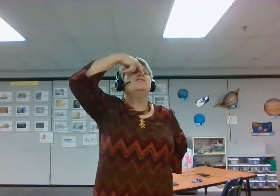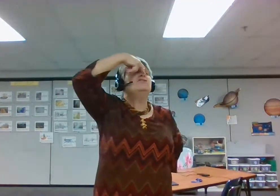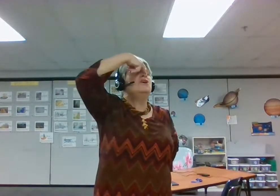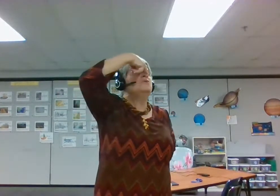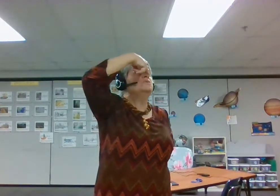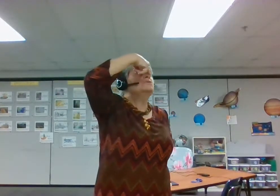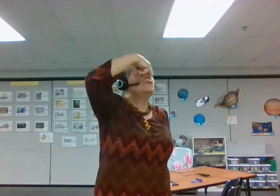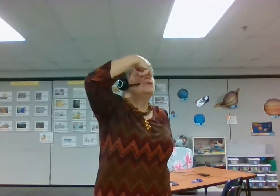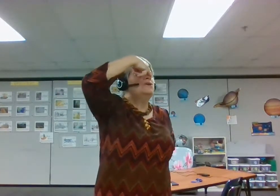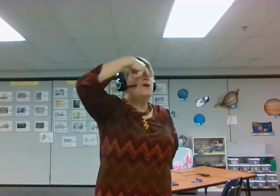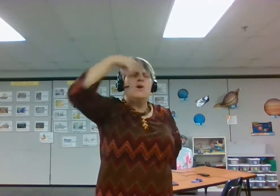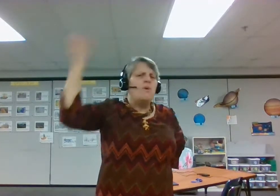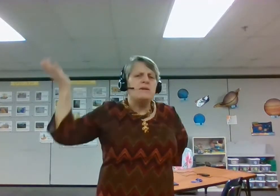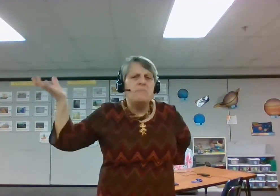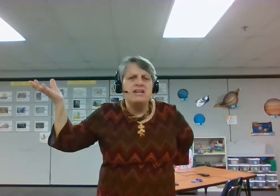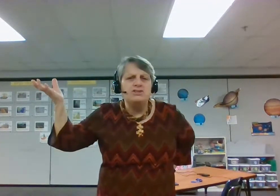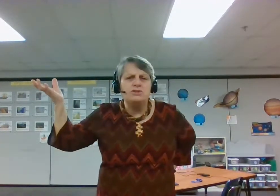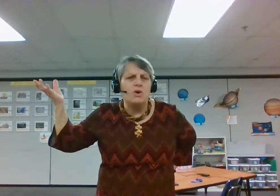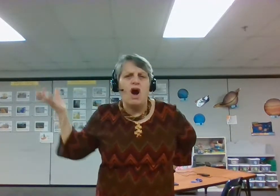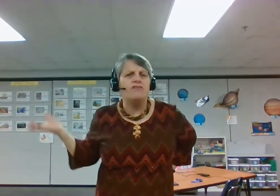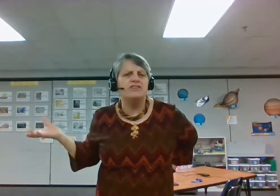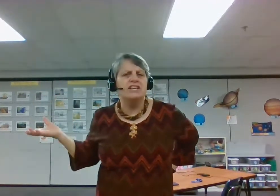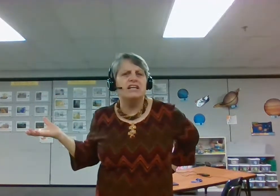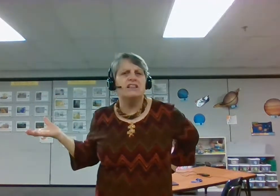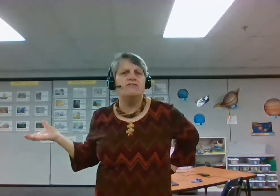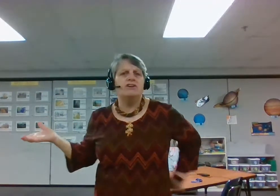of your nose. What made you so awfully clever?